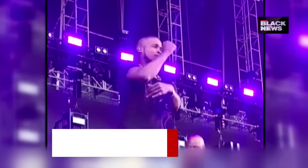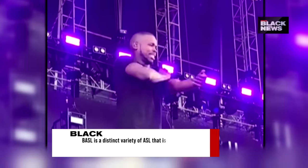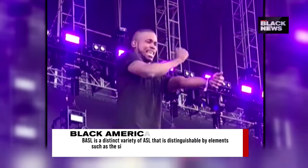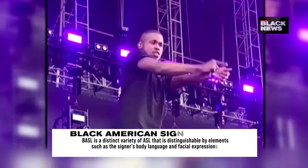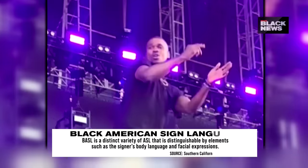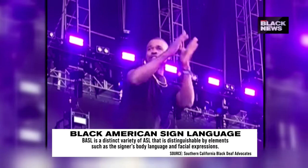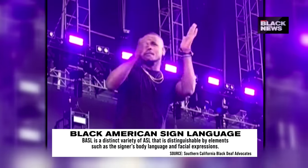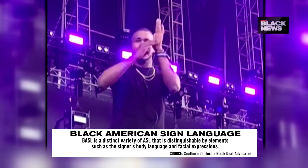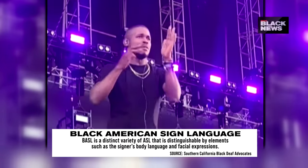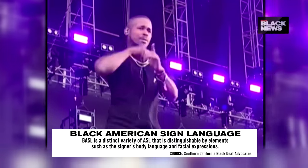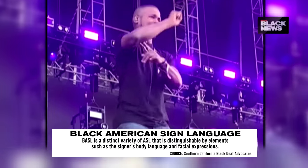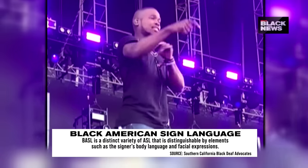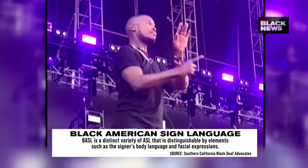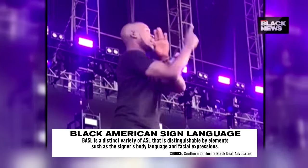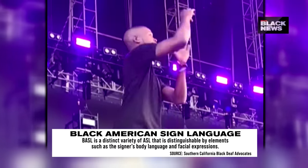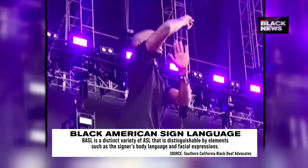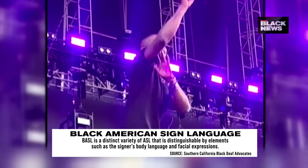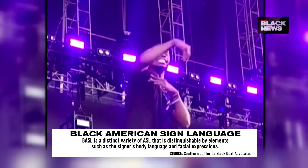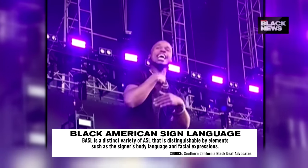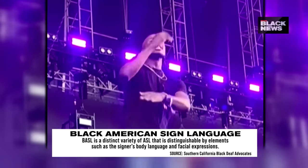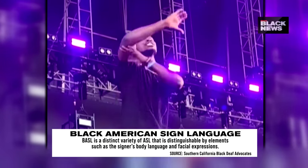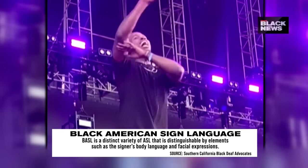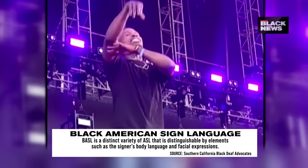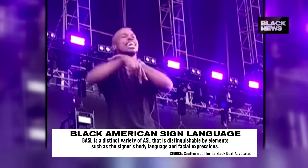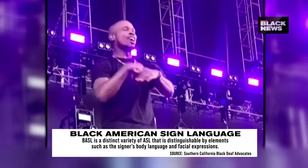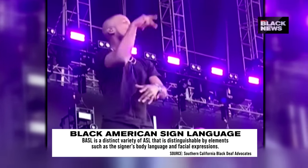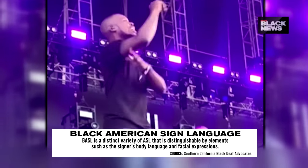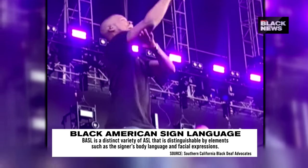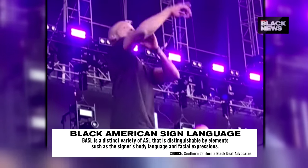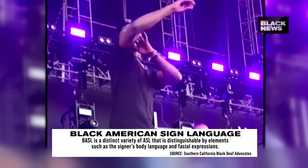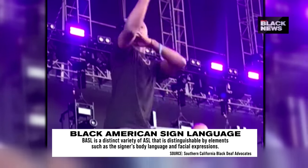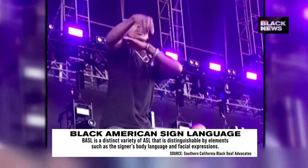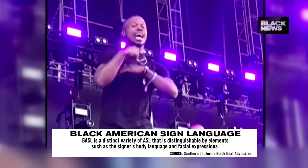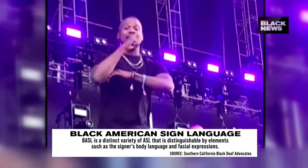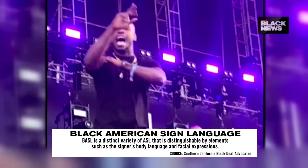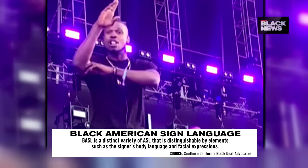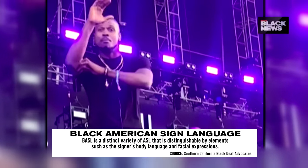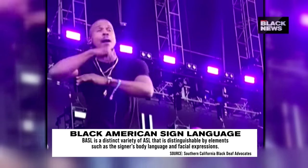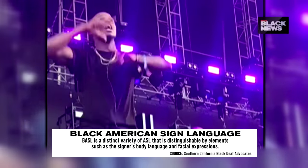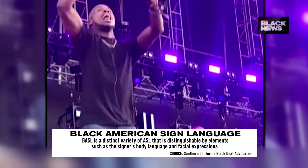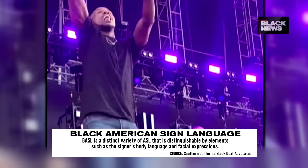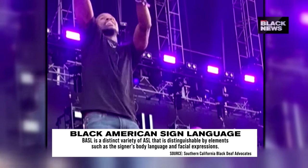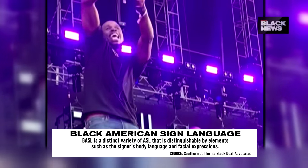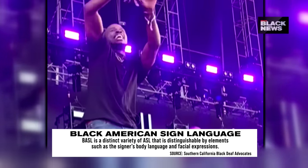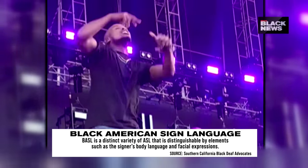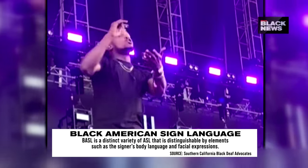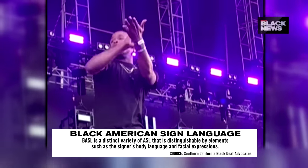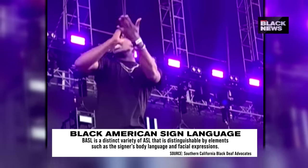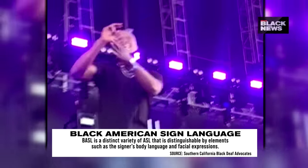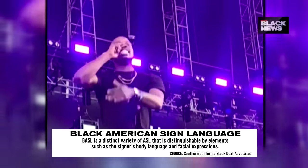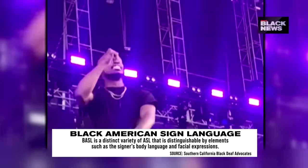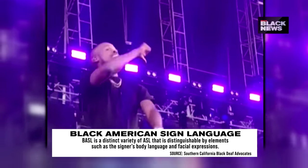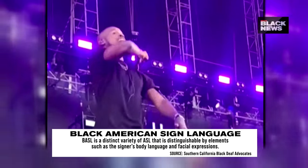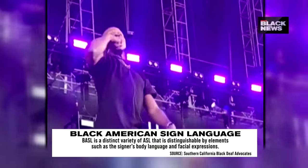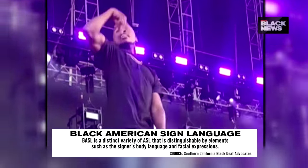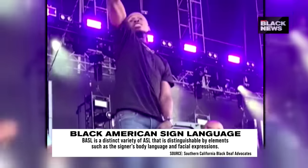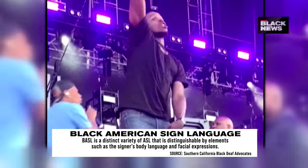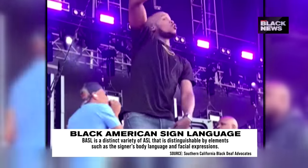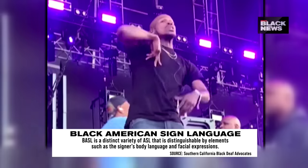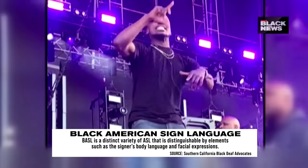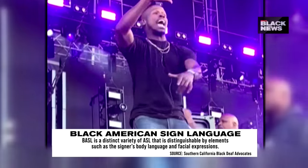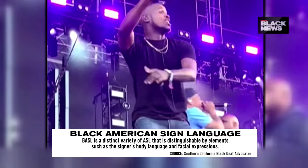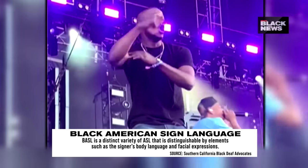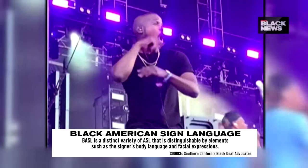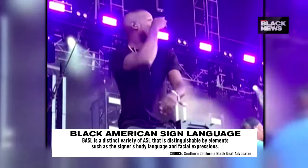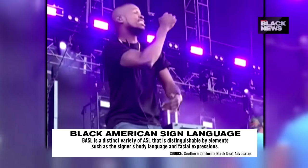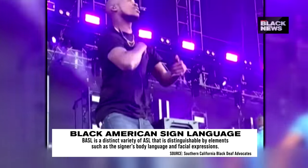Black American Sign Language is a dialect of American Sign Language most commonly used by deaf African Americans in the U.S.